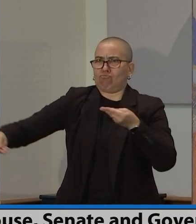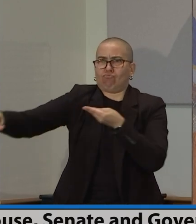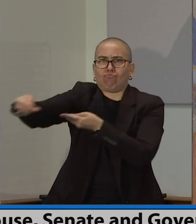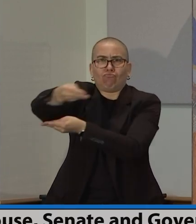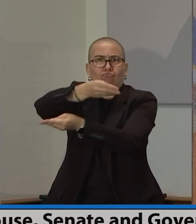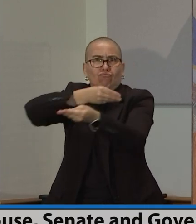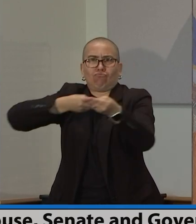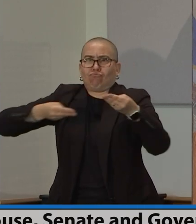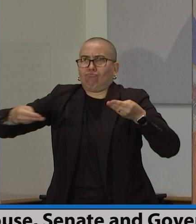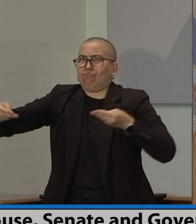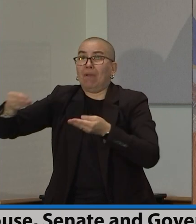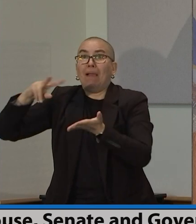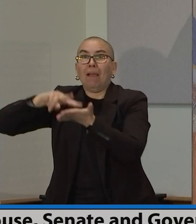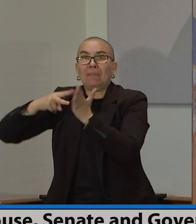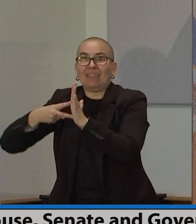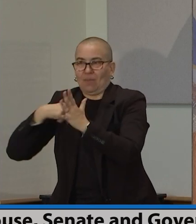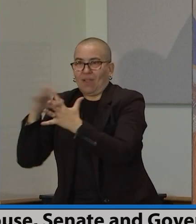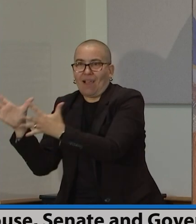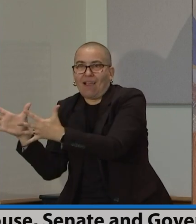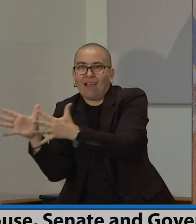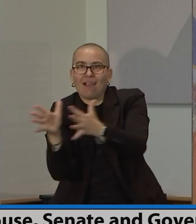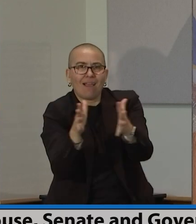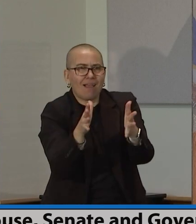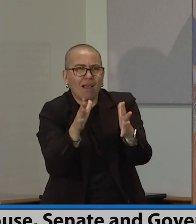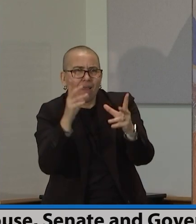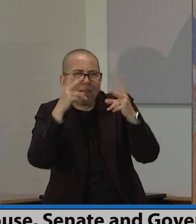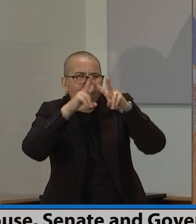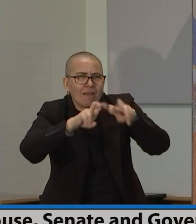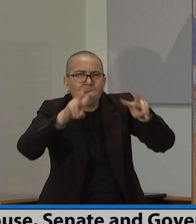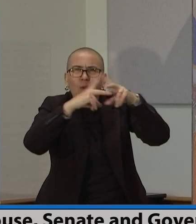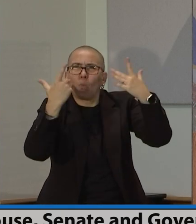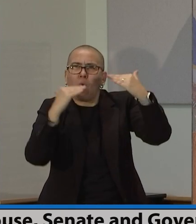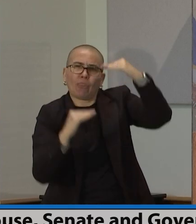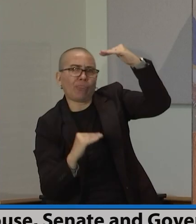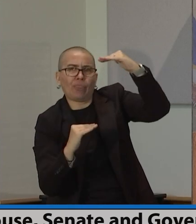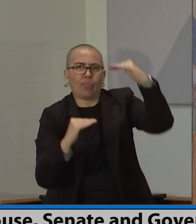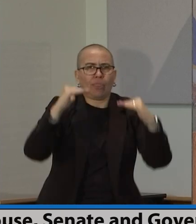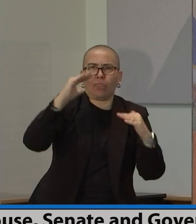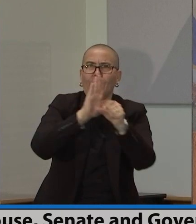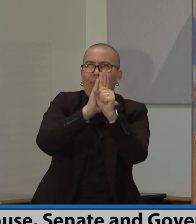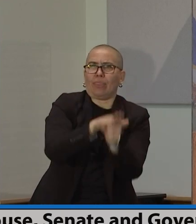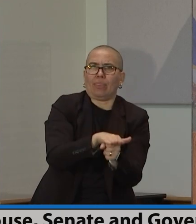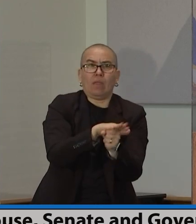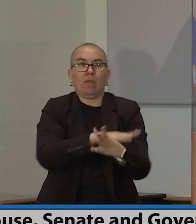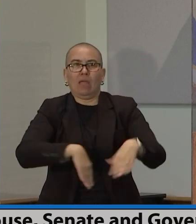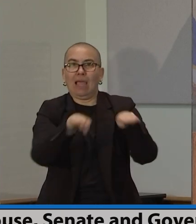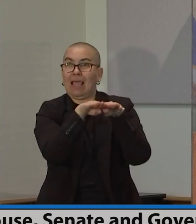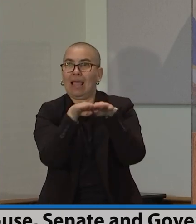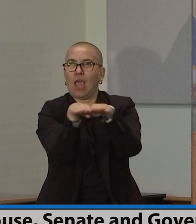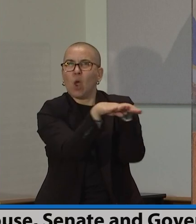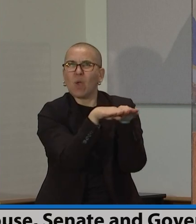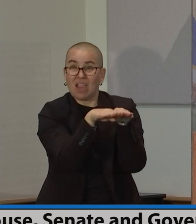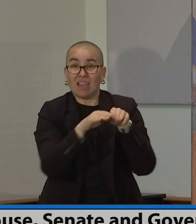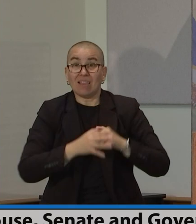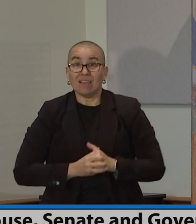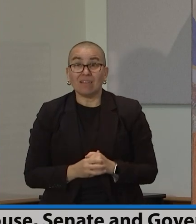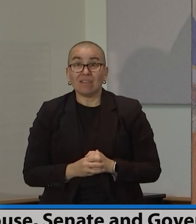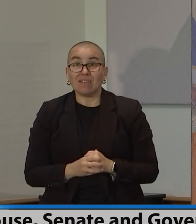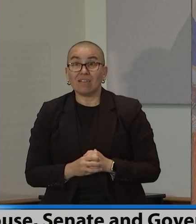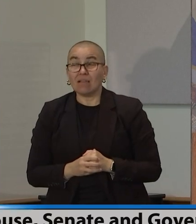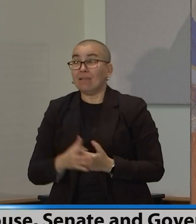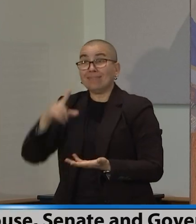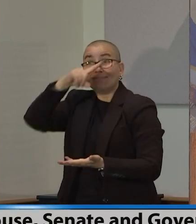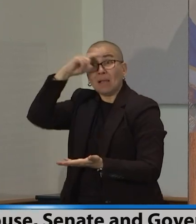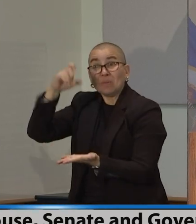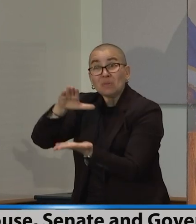system. We make sure that we're bringing those kids back up and giving them enrichment opportunities in the summer. We make sure those small businesses are